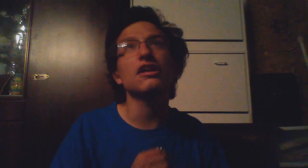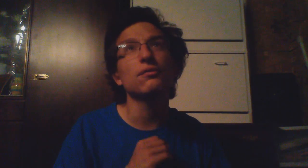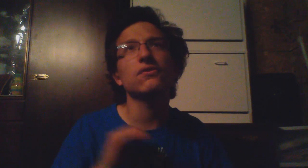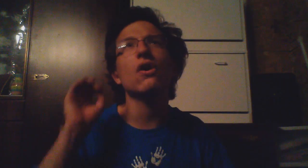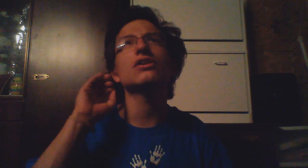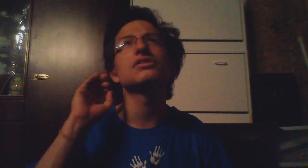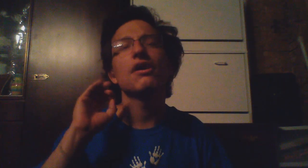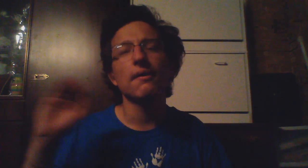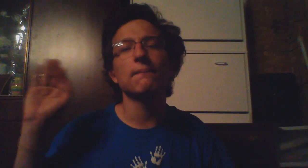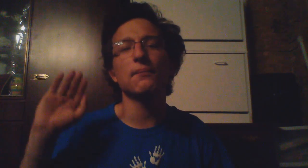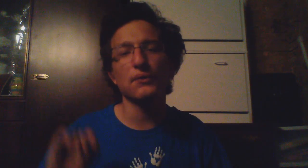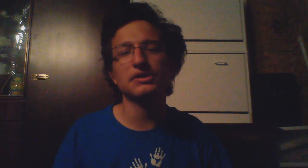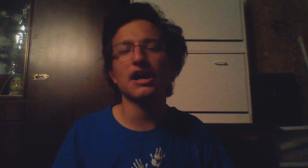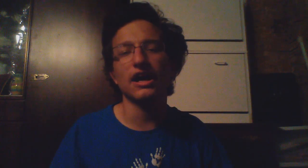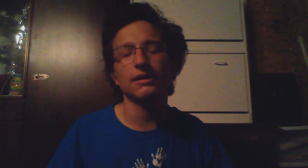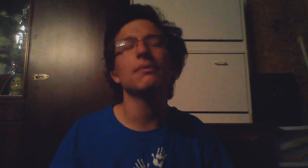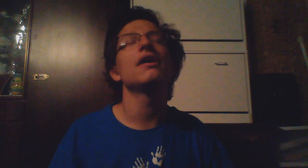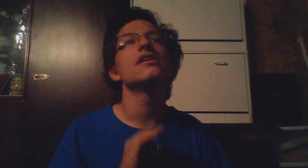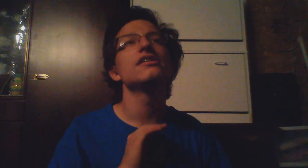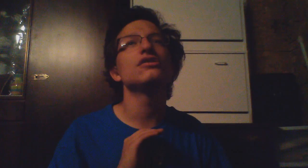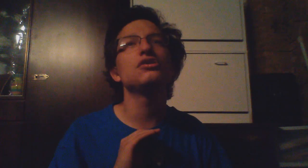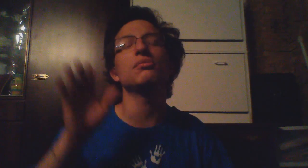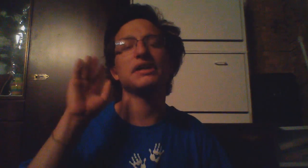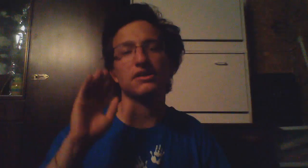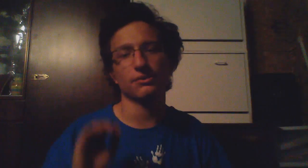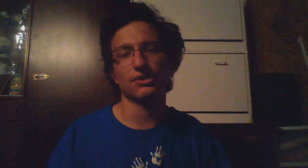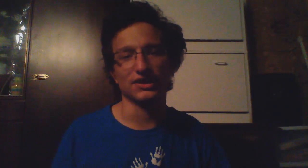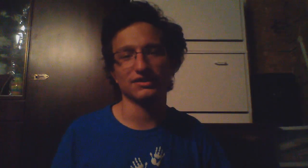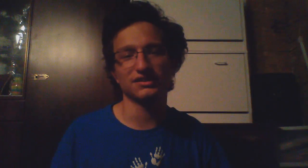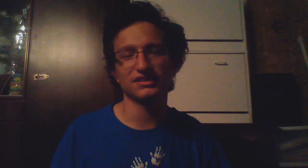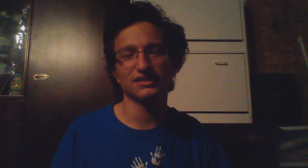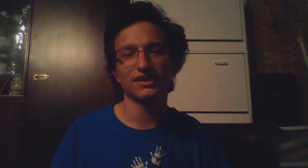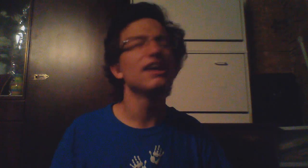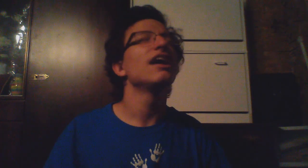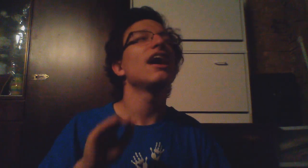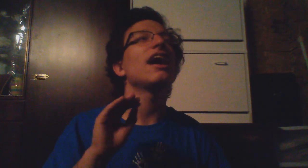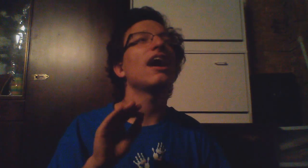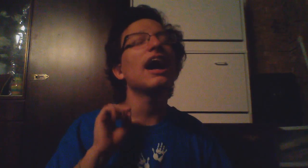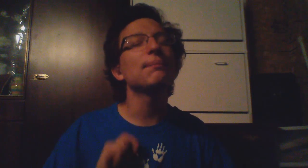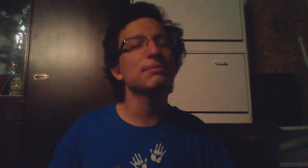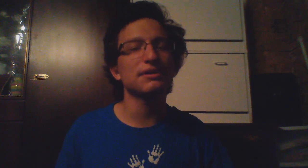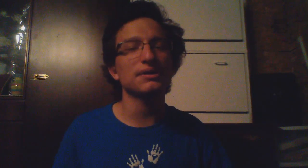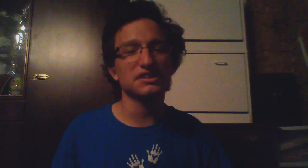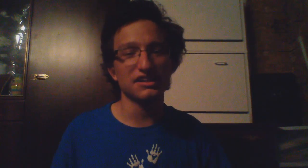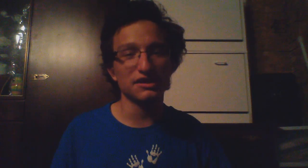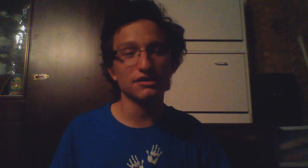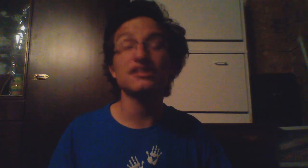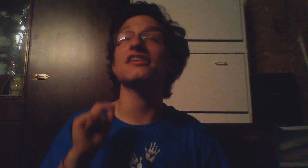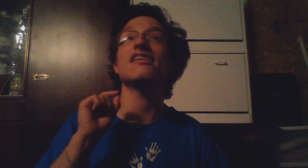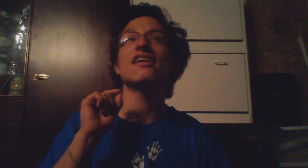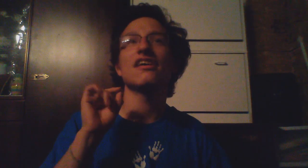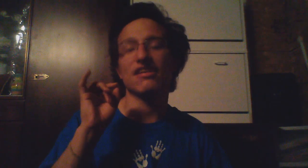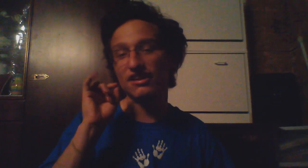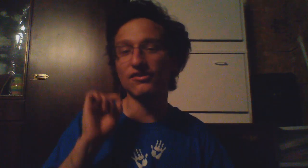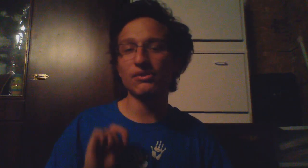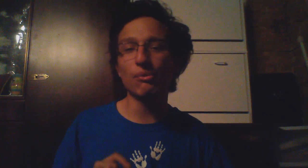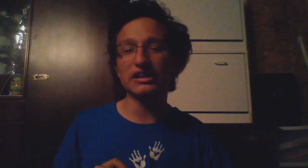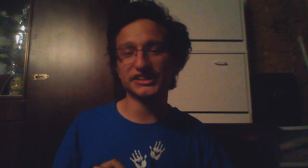you've lost more time doing other things I pretty much can guarantee that if you watched